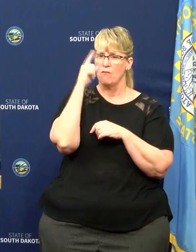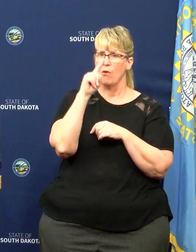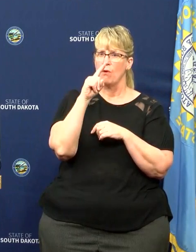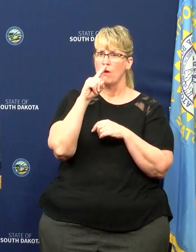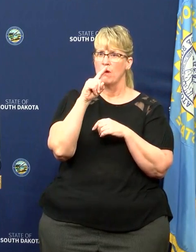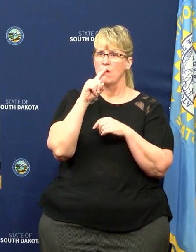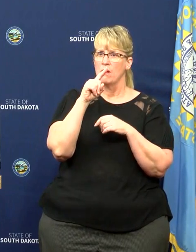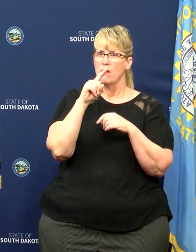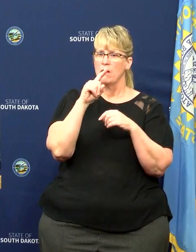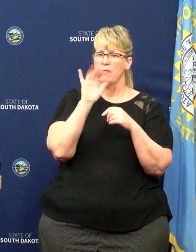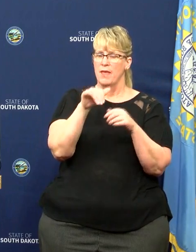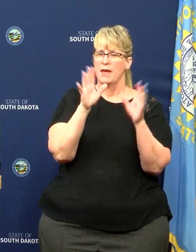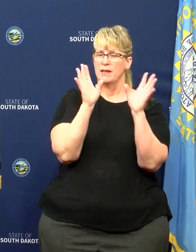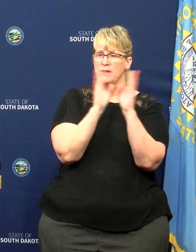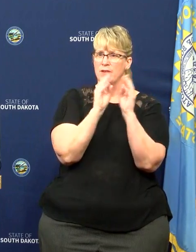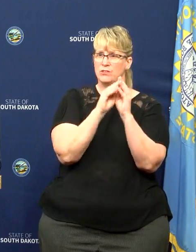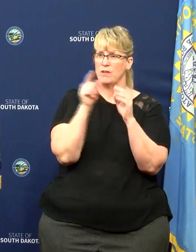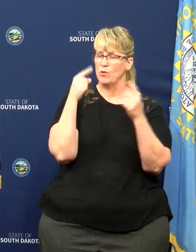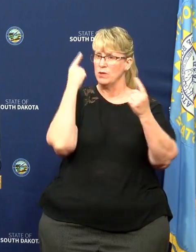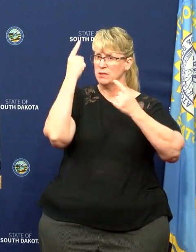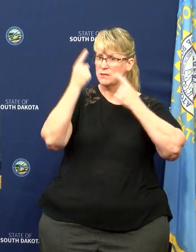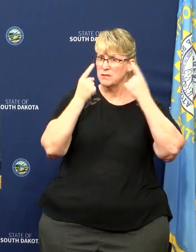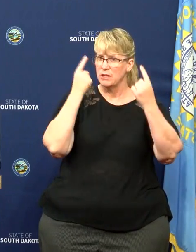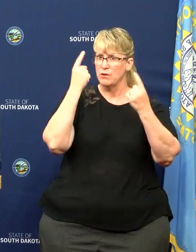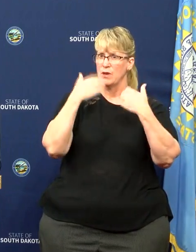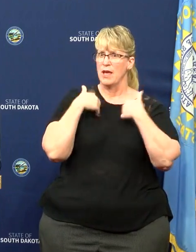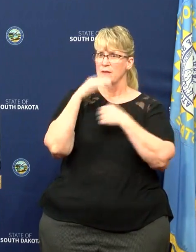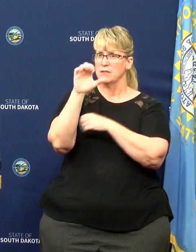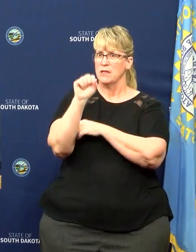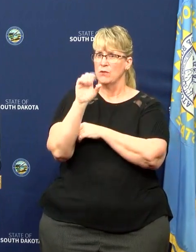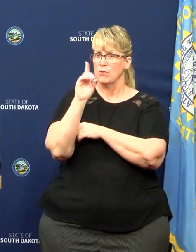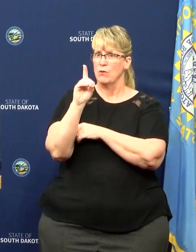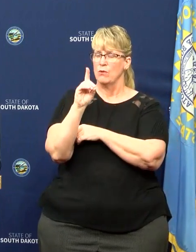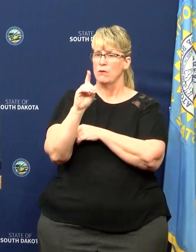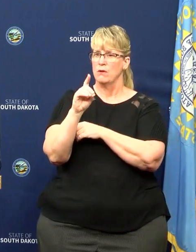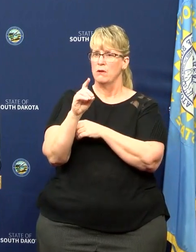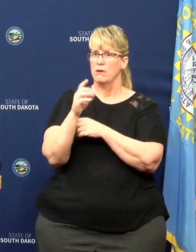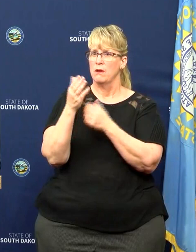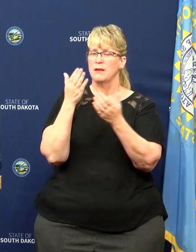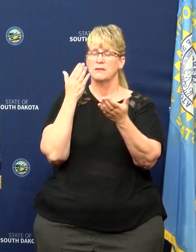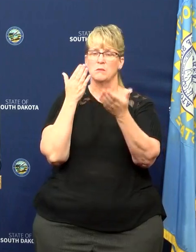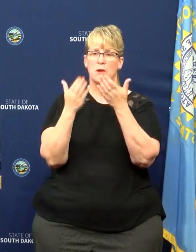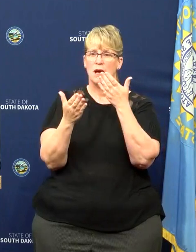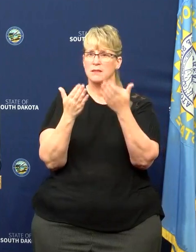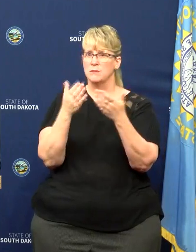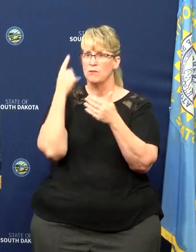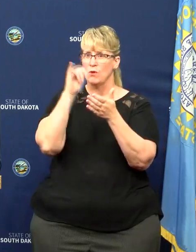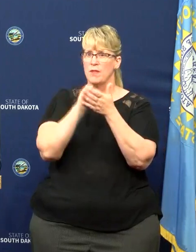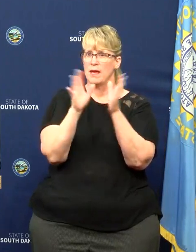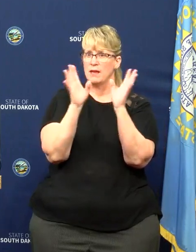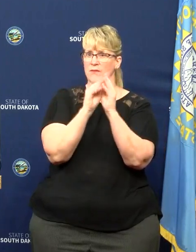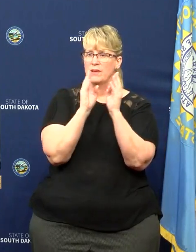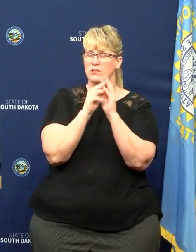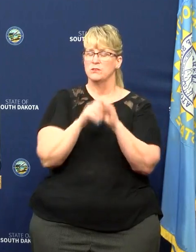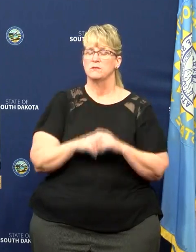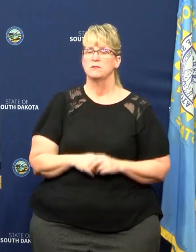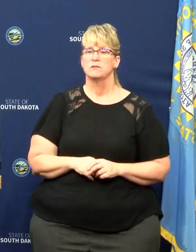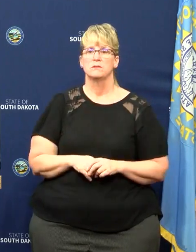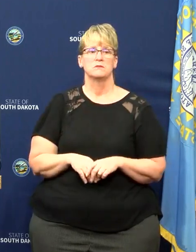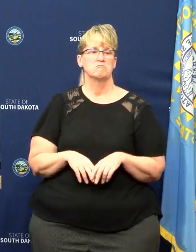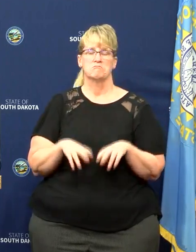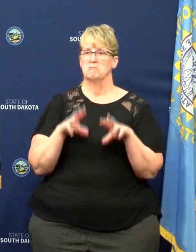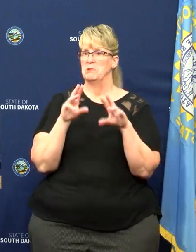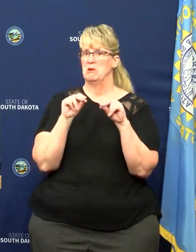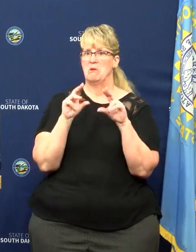if you had considered or have any plans to put South Dakota forward as a possible post for the Convention? No, I have